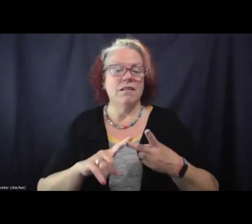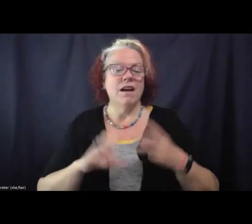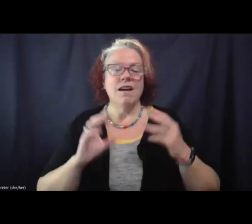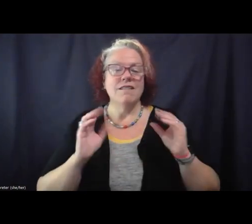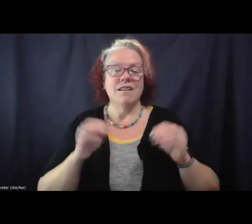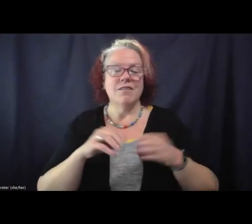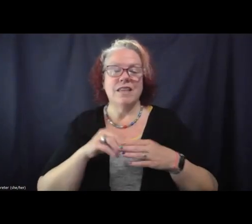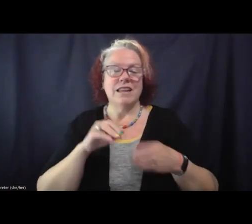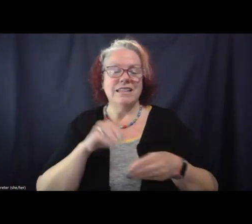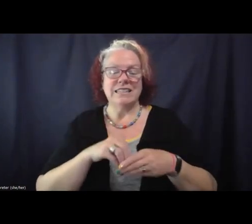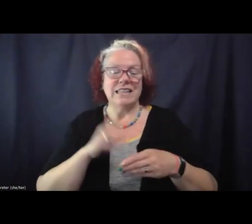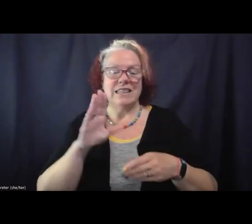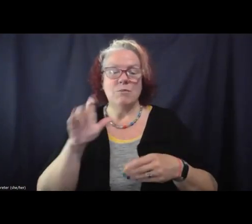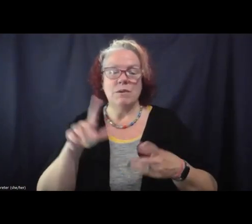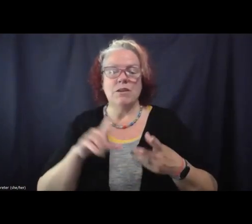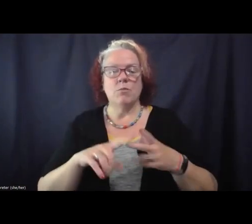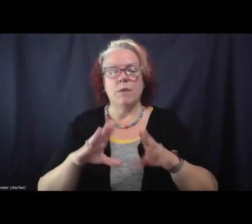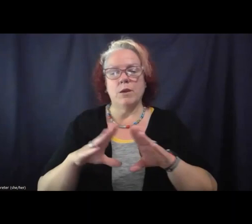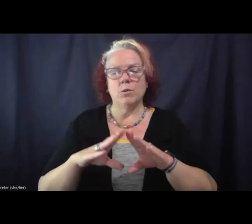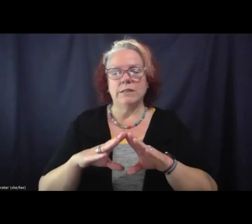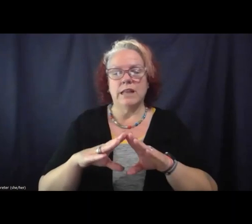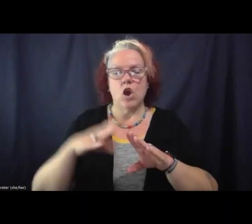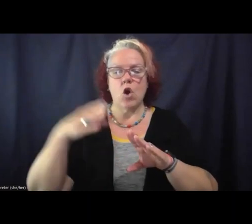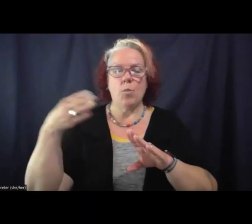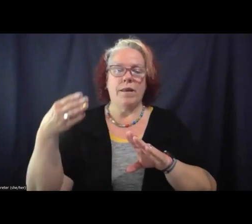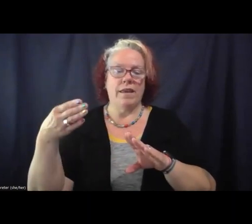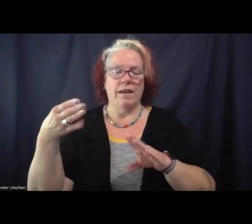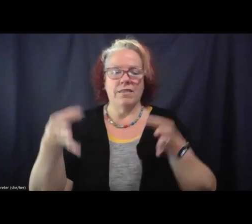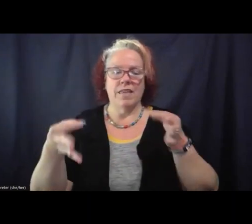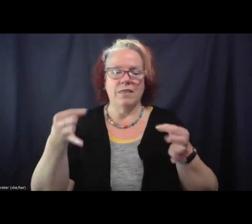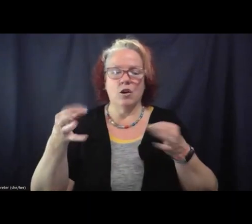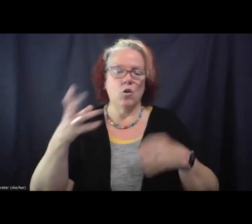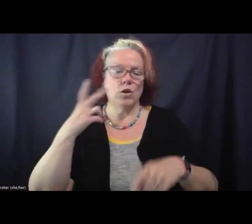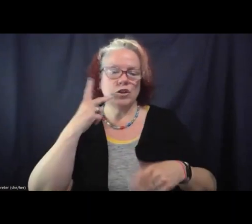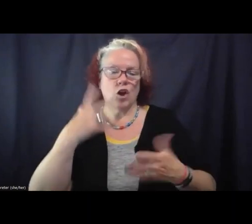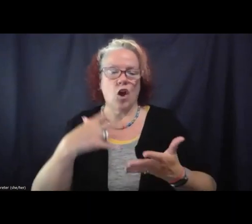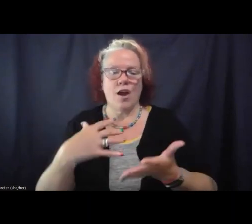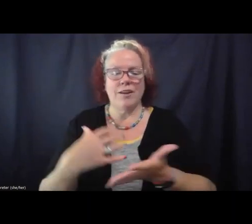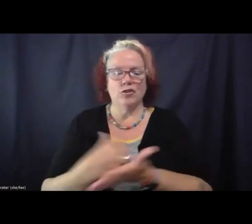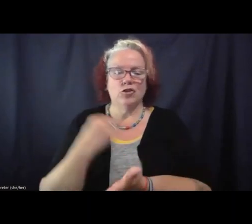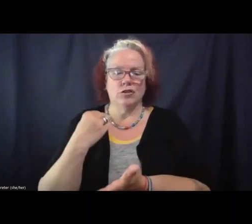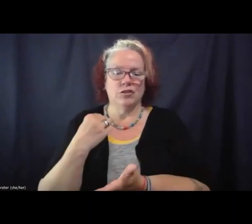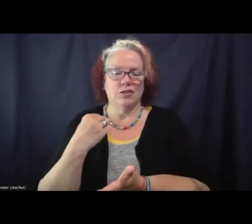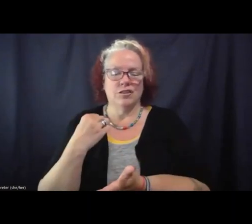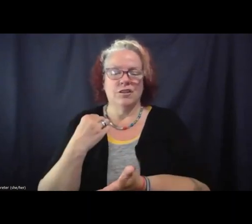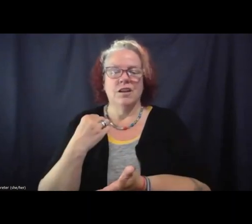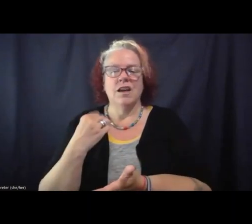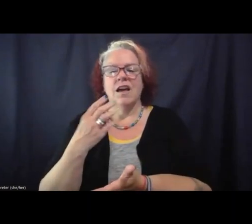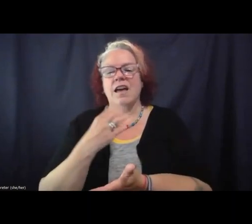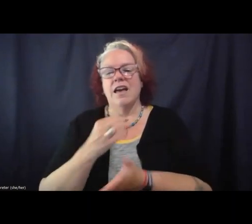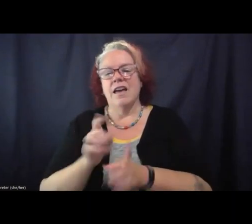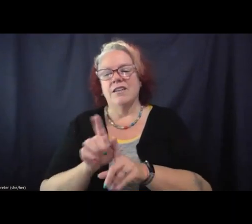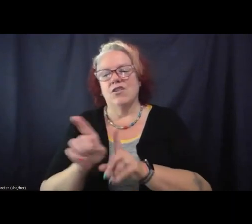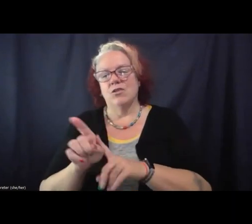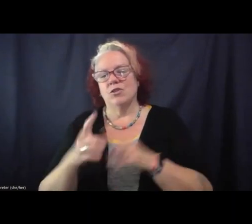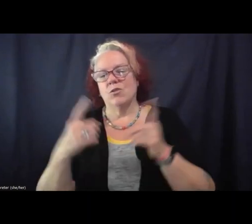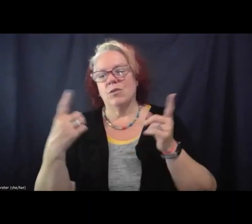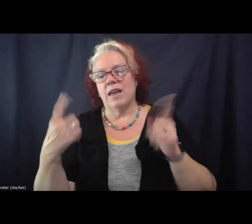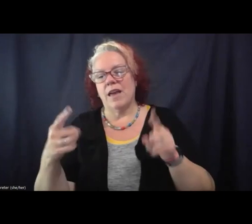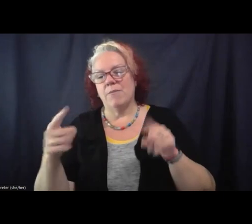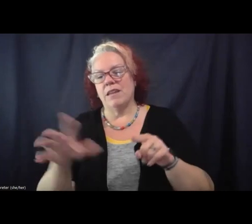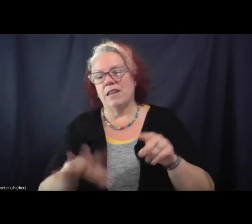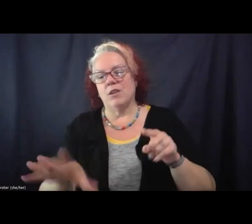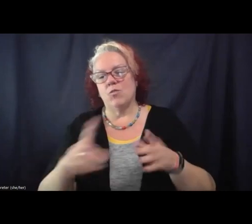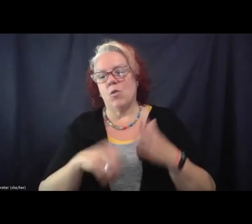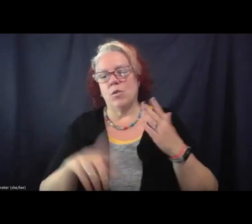but it is an opening that the court saw and took in response to the bill. And it also was happening in what we've all